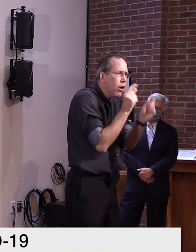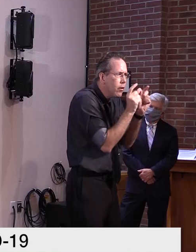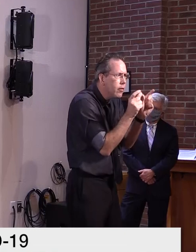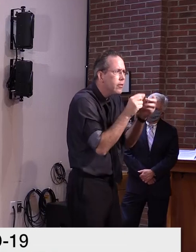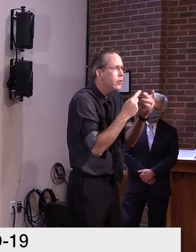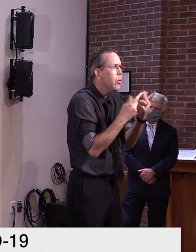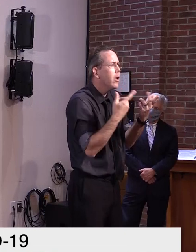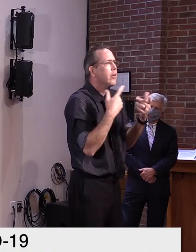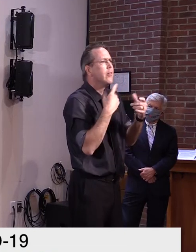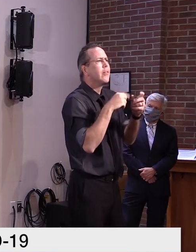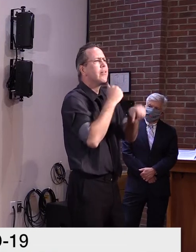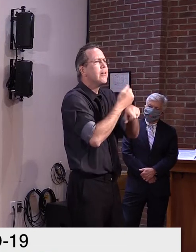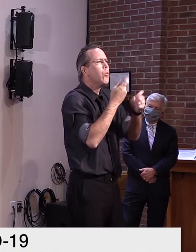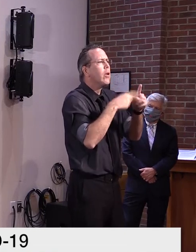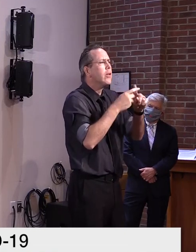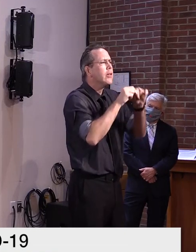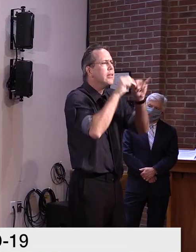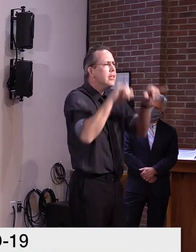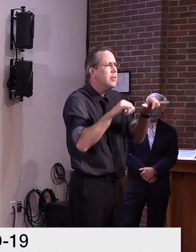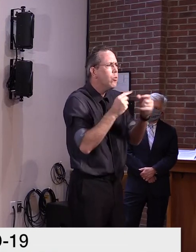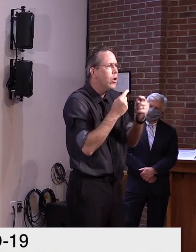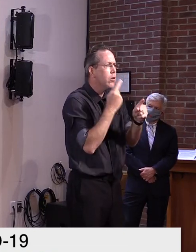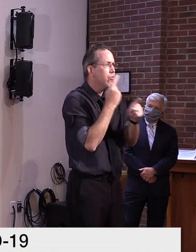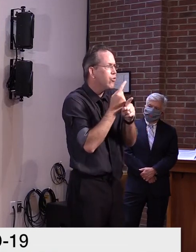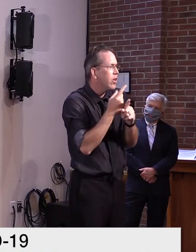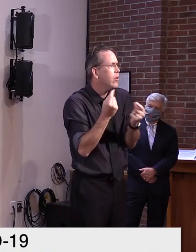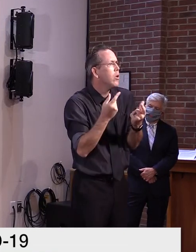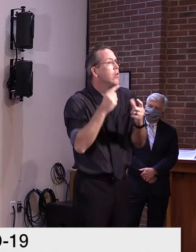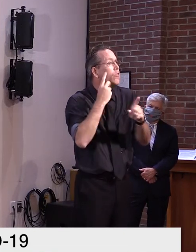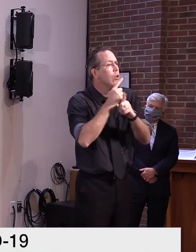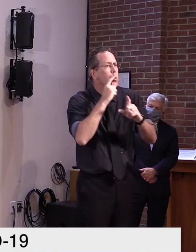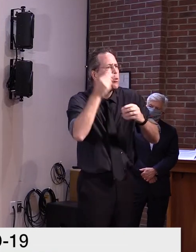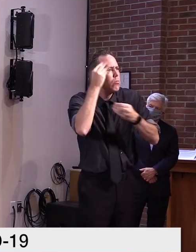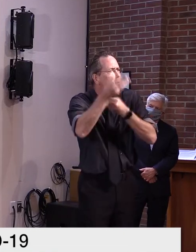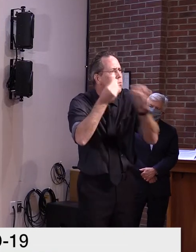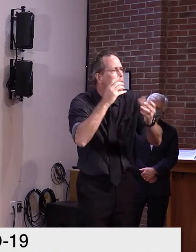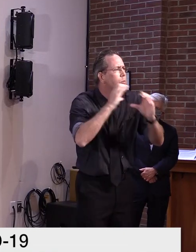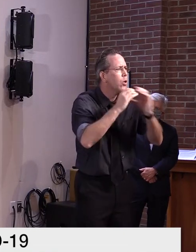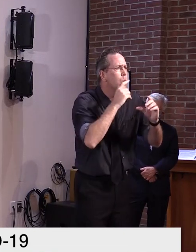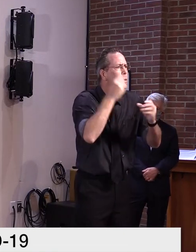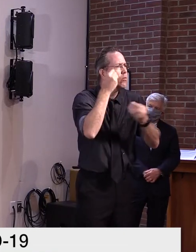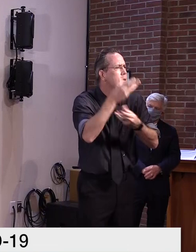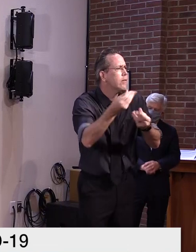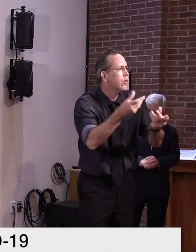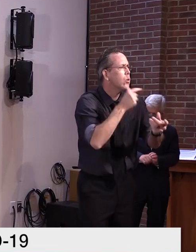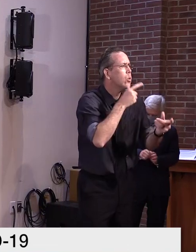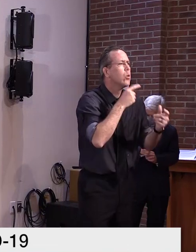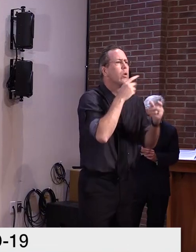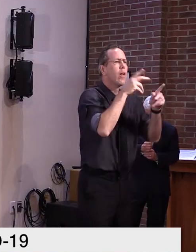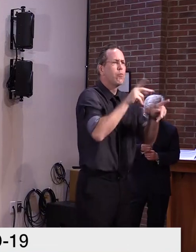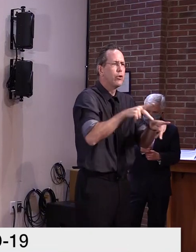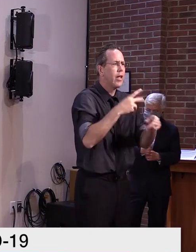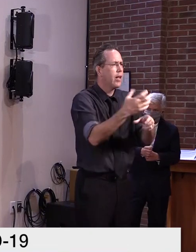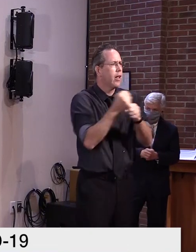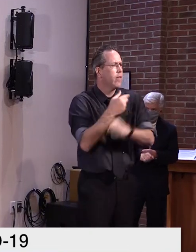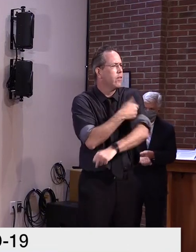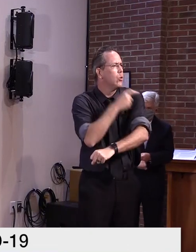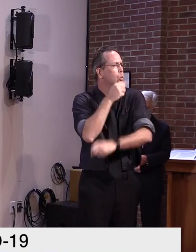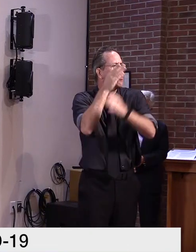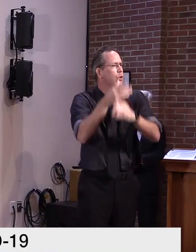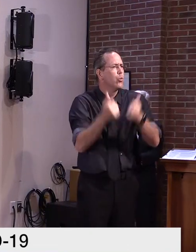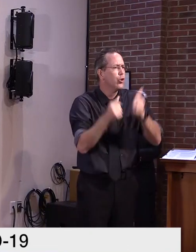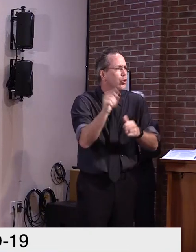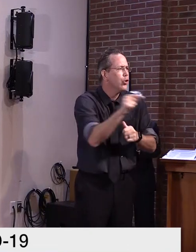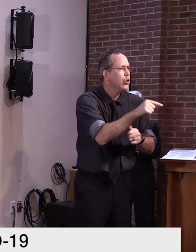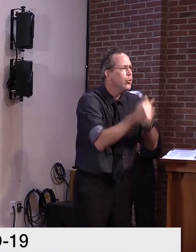the appropriate communication system set up so that, uh, the public can access this vaccine, having the healthcare system